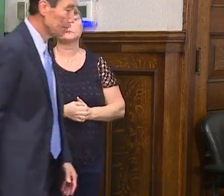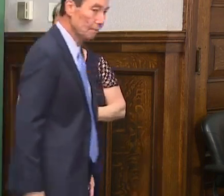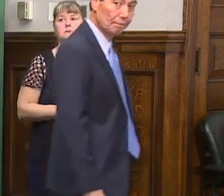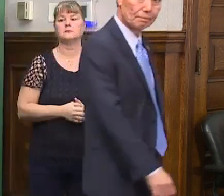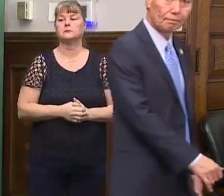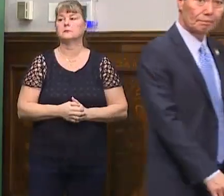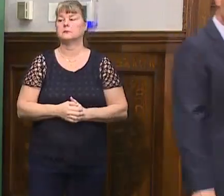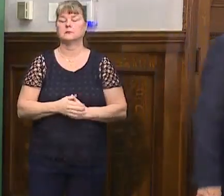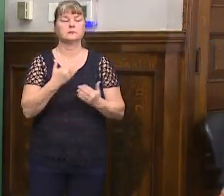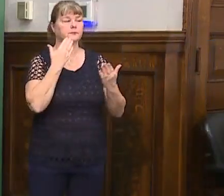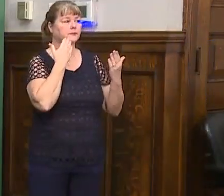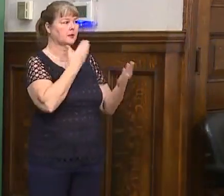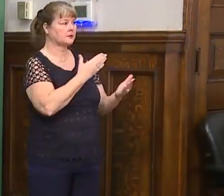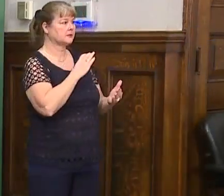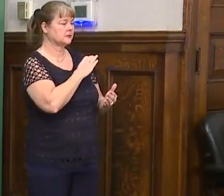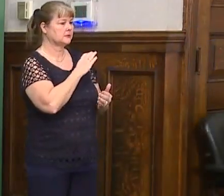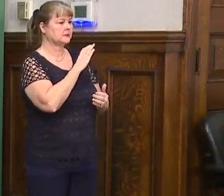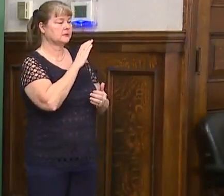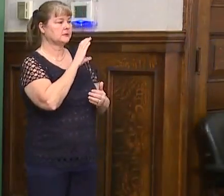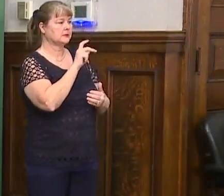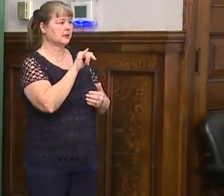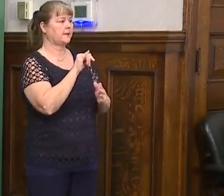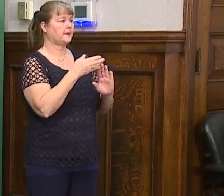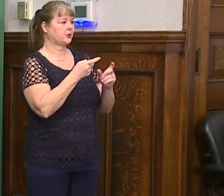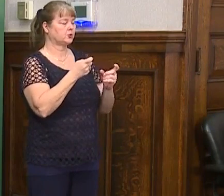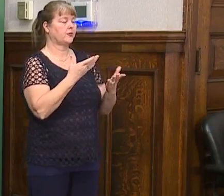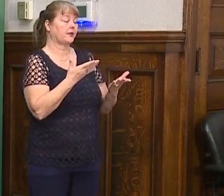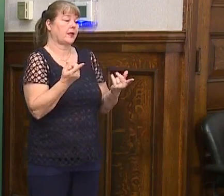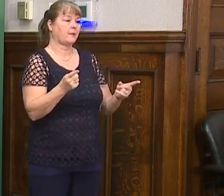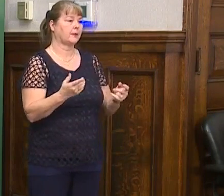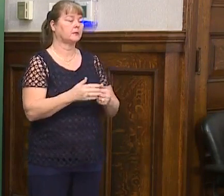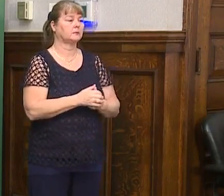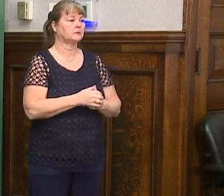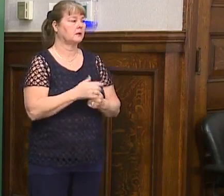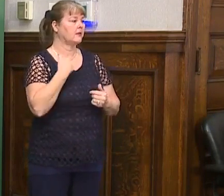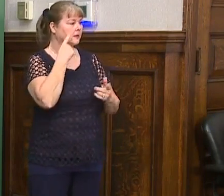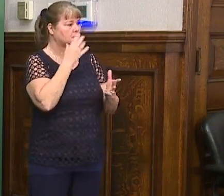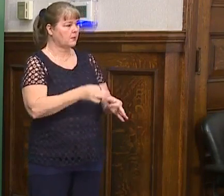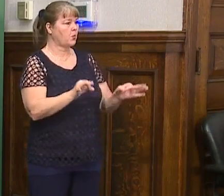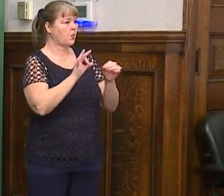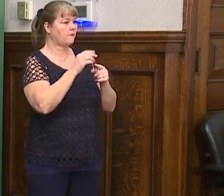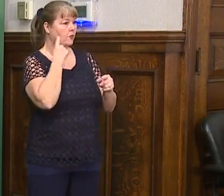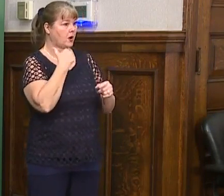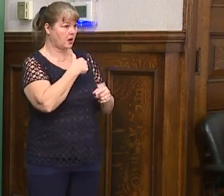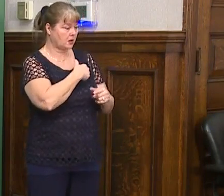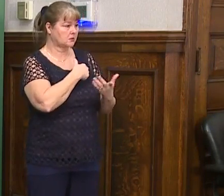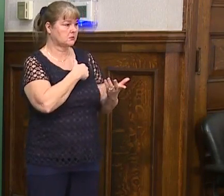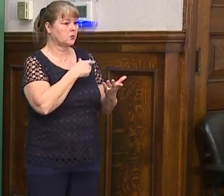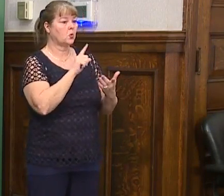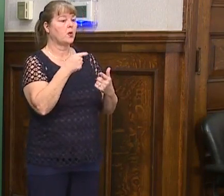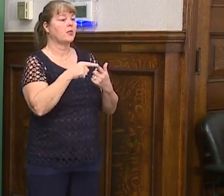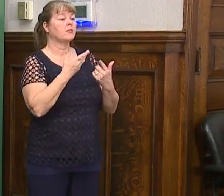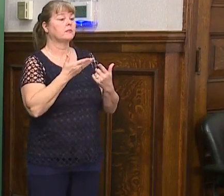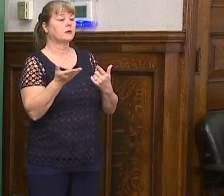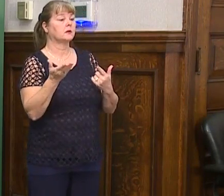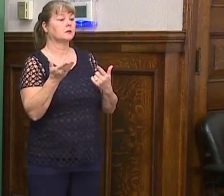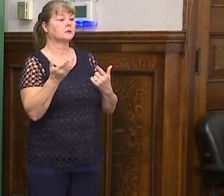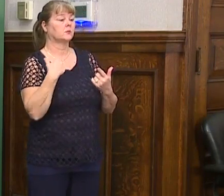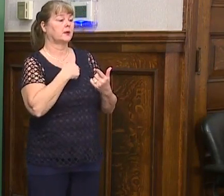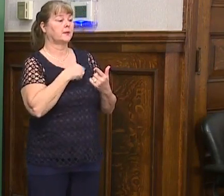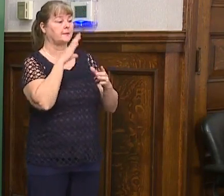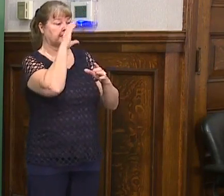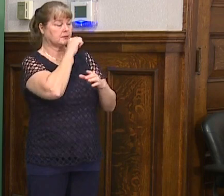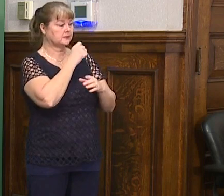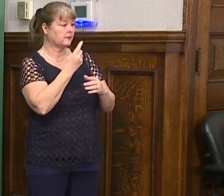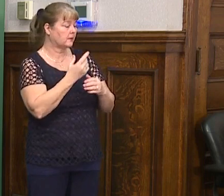Mr. Thank you, Mr City Manager. Again, you know, things happen. I think it's important for us when things when we